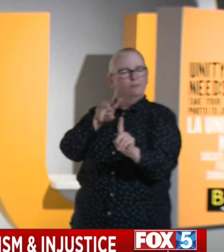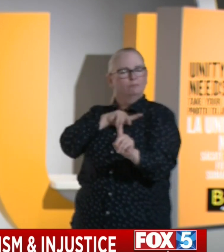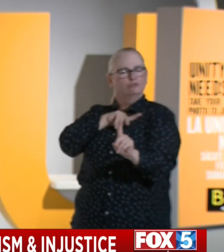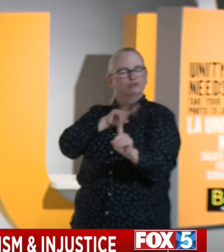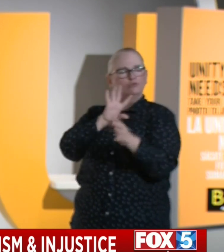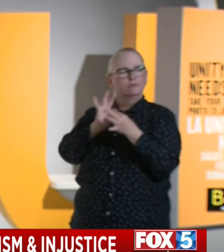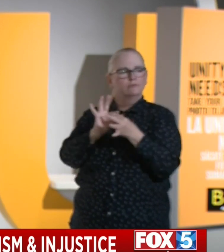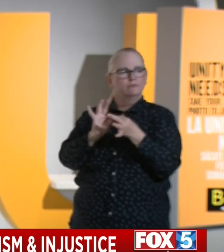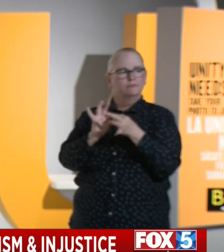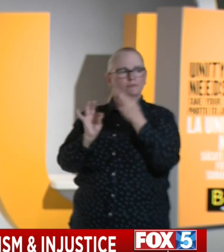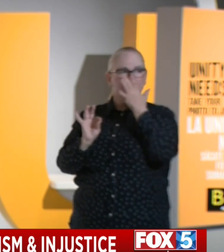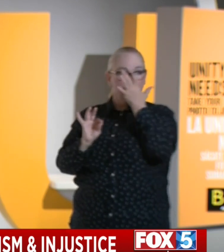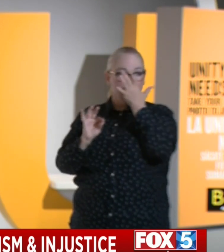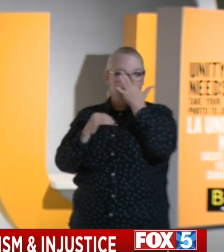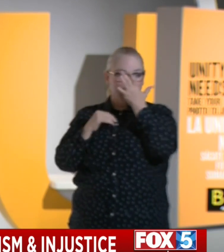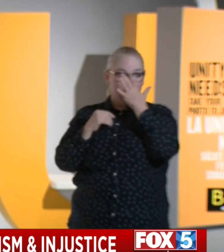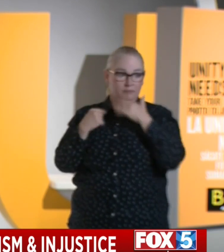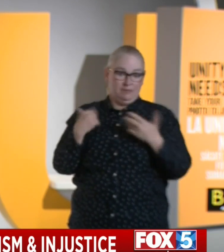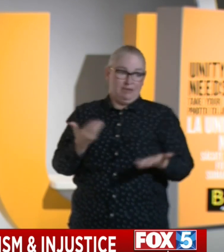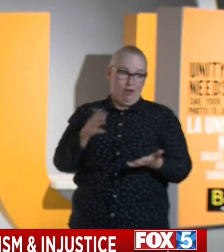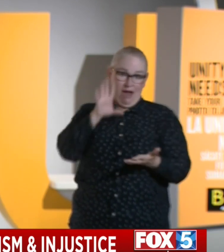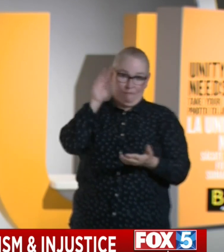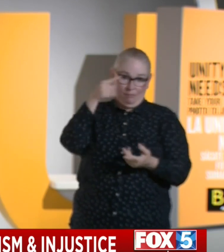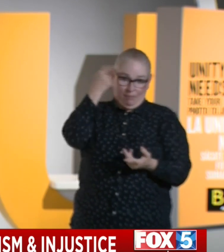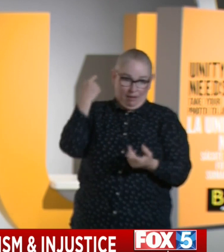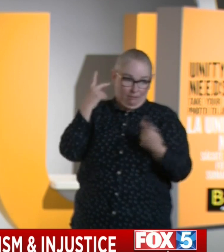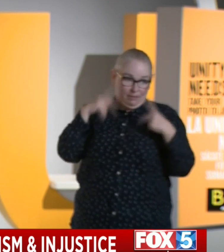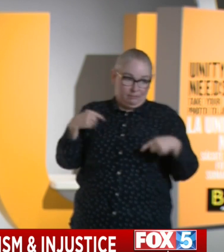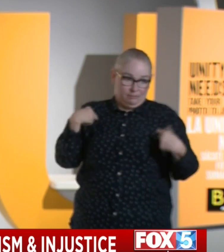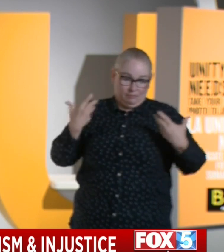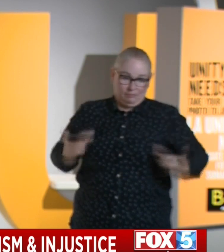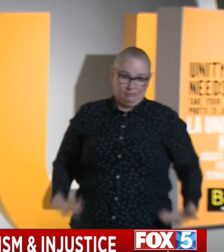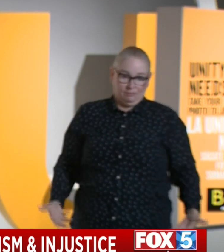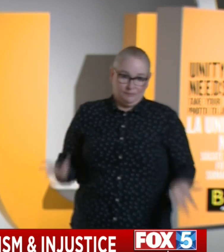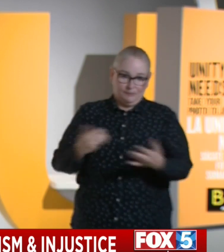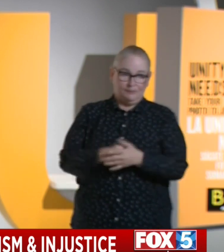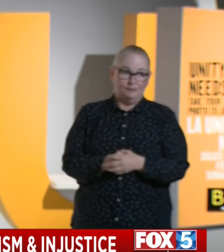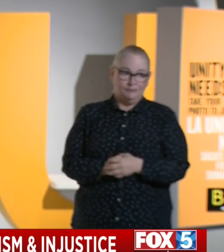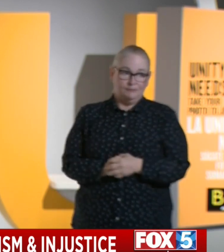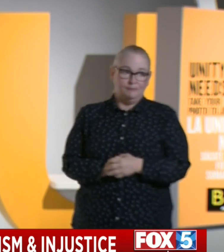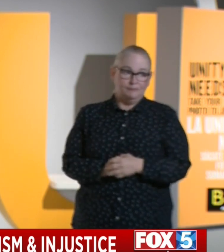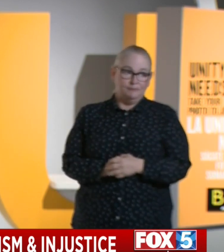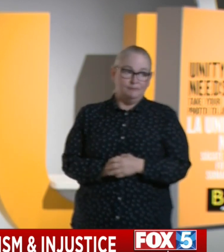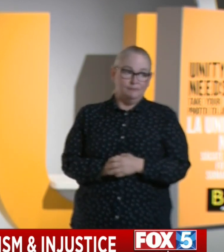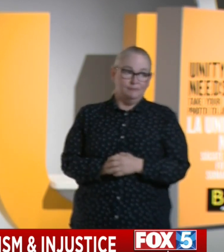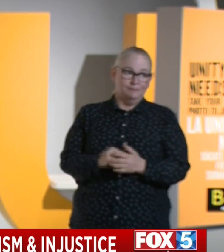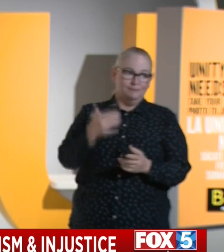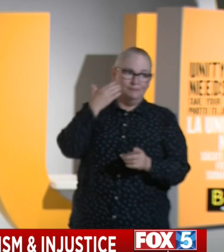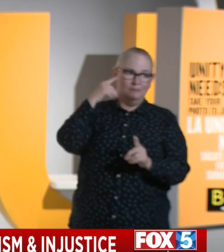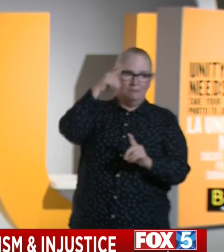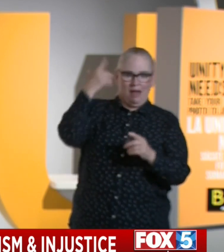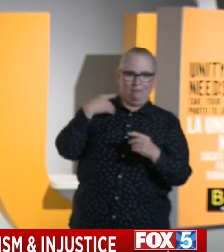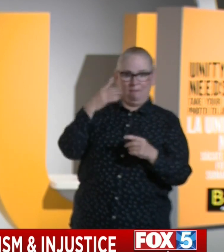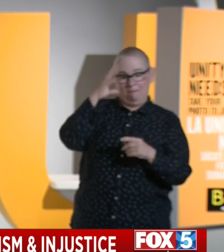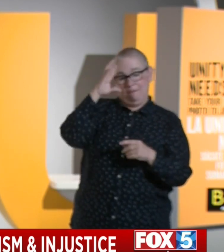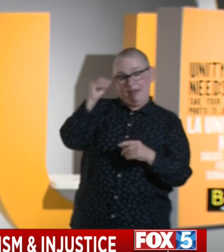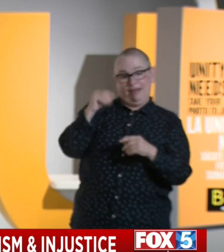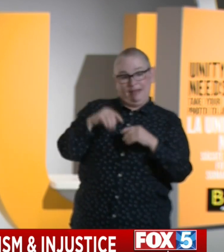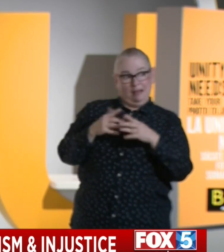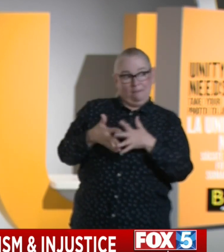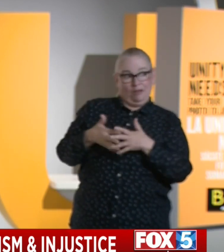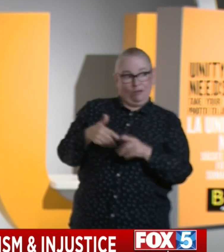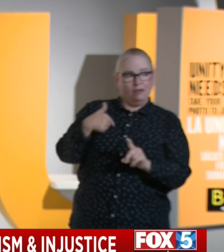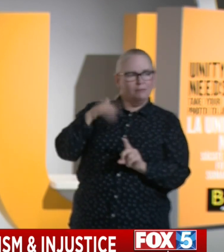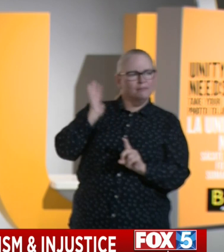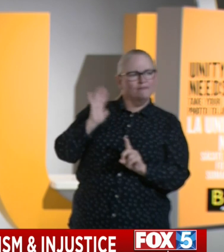standing here as an African-American male and know what it's like to be a black man in America. And when I'm not, when I was a cop and I was not in uniform, what it's like